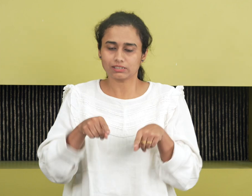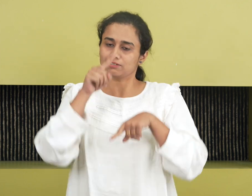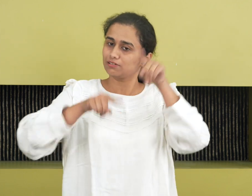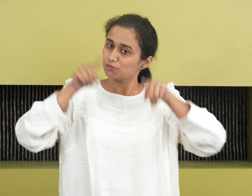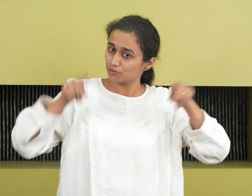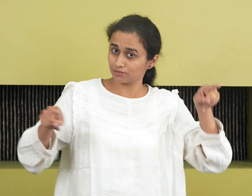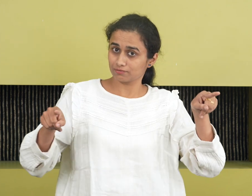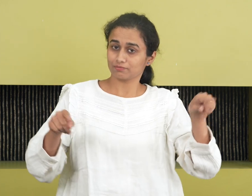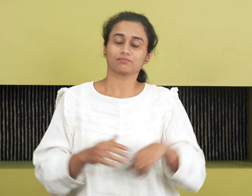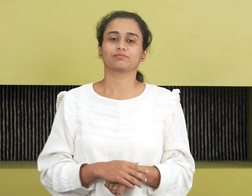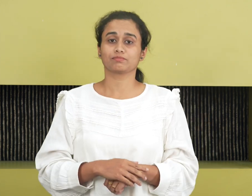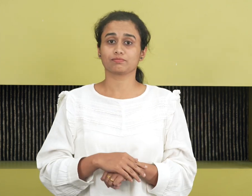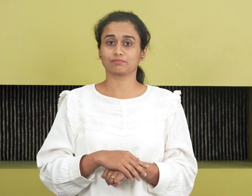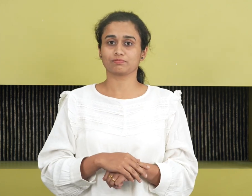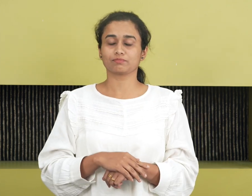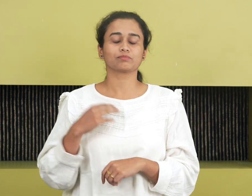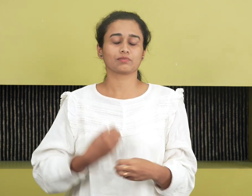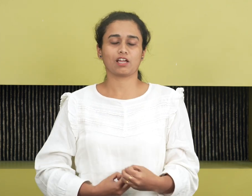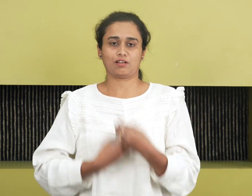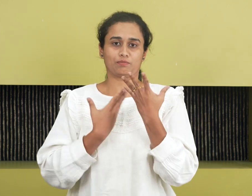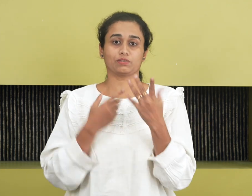Delight in its diversity.